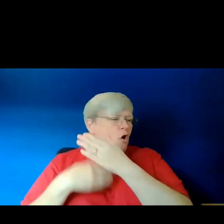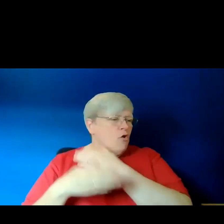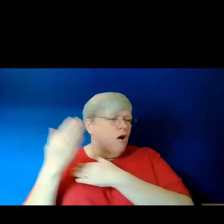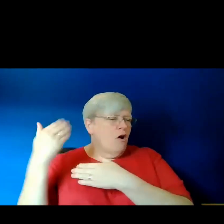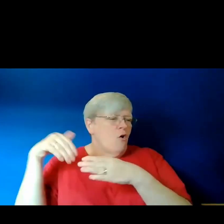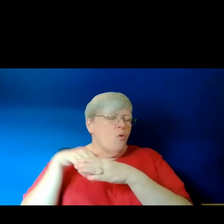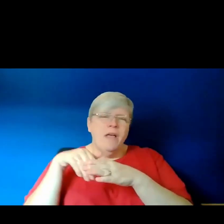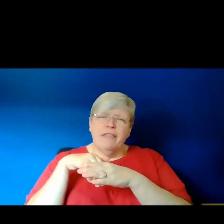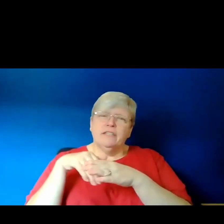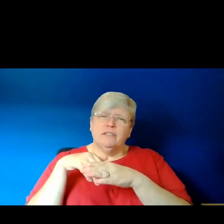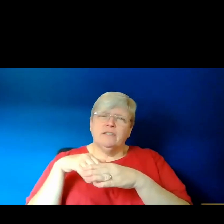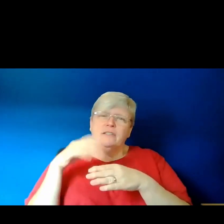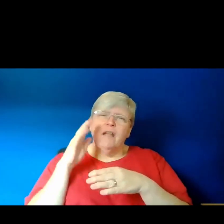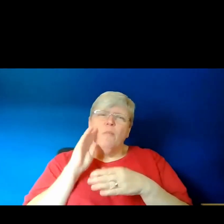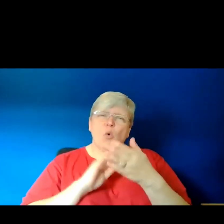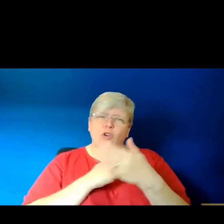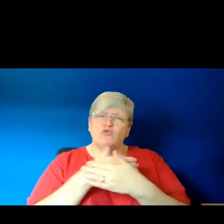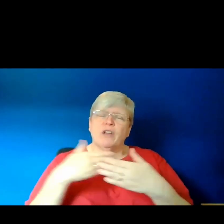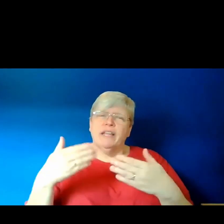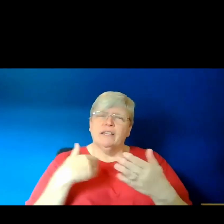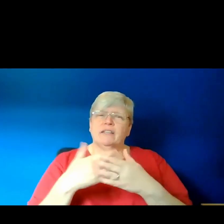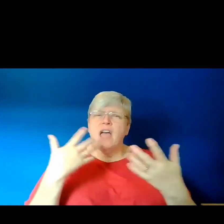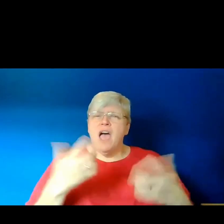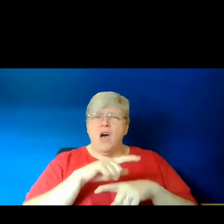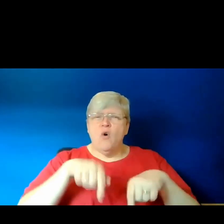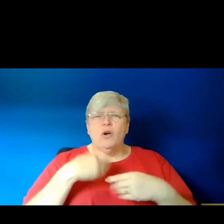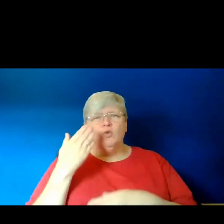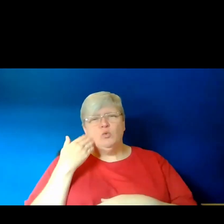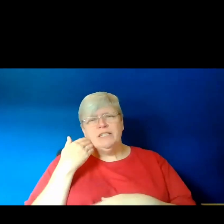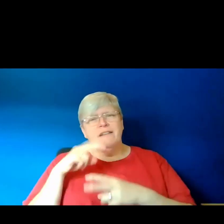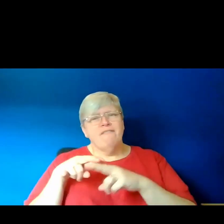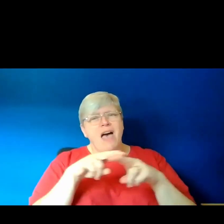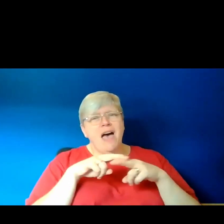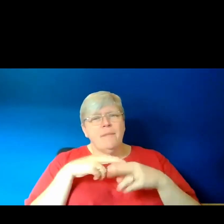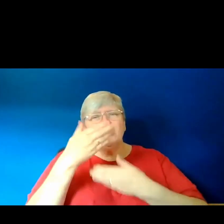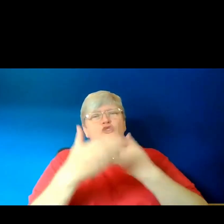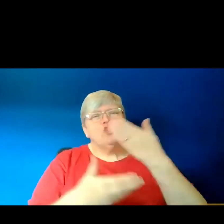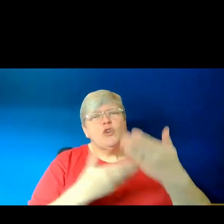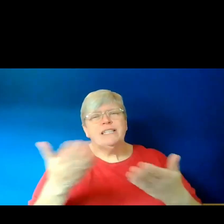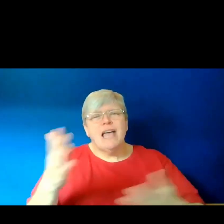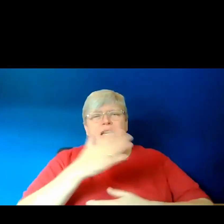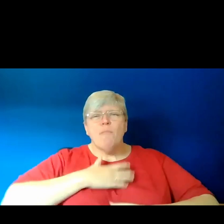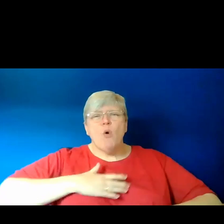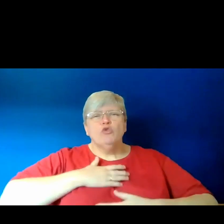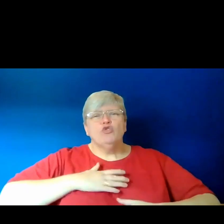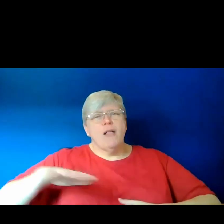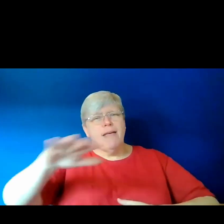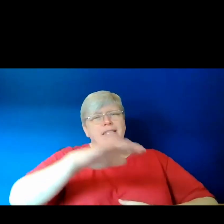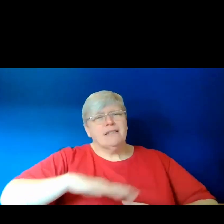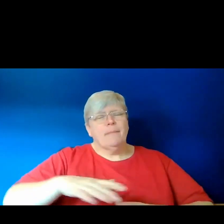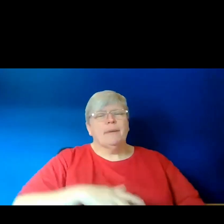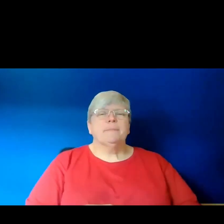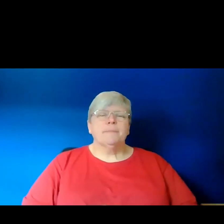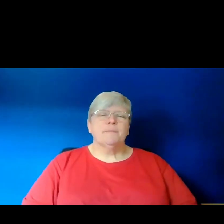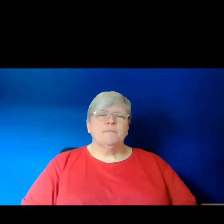And then I'll talk about how I evoke more recent family stories and emotional landscapes. So I'm